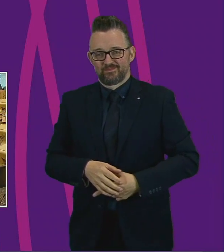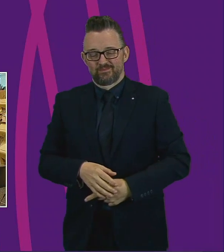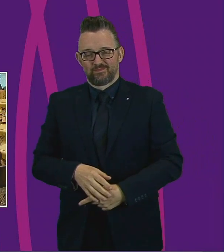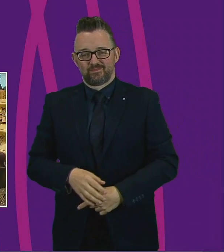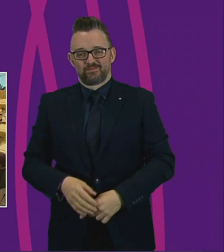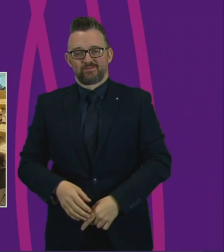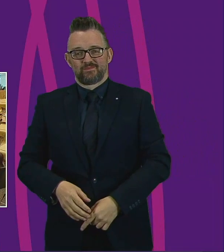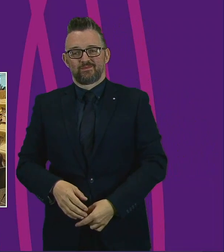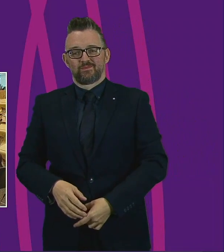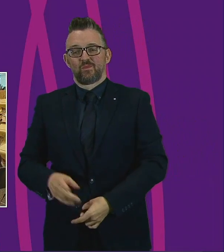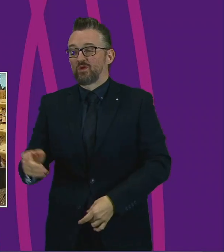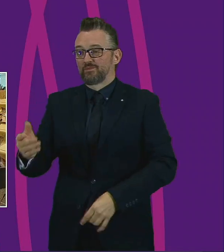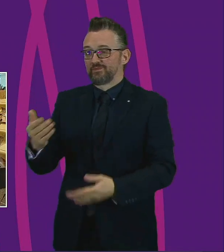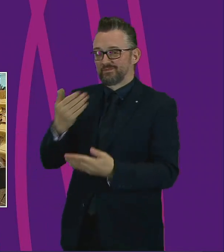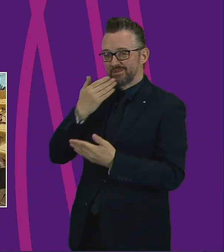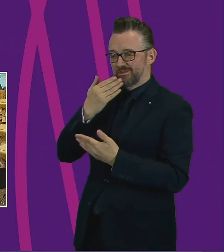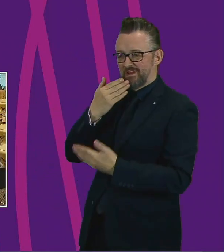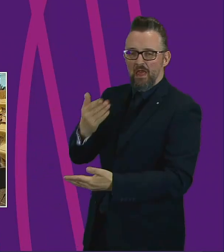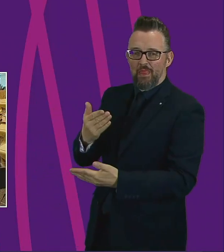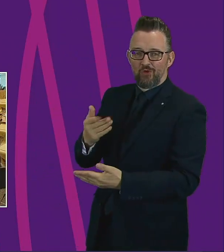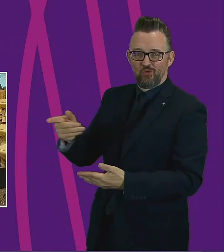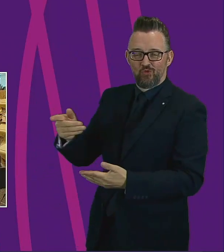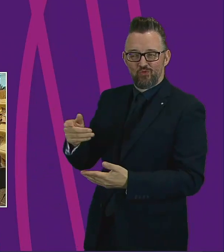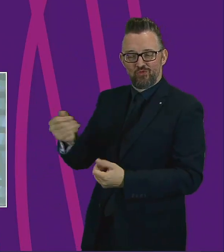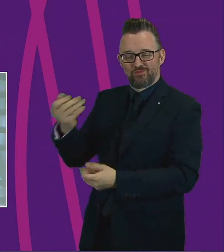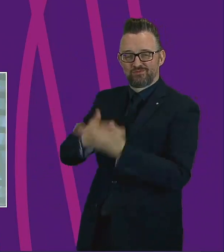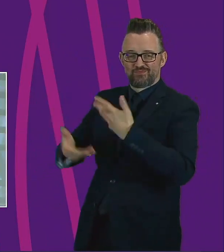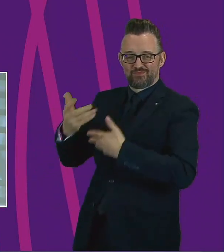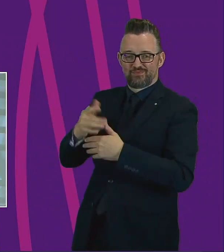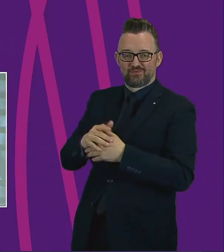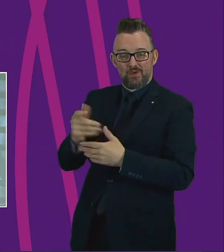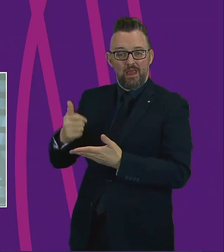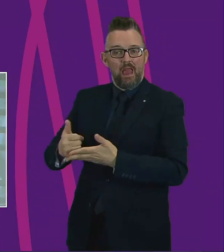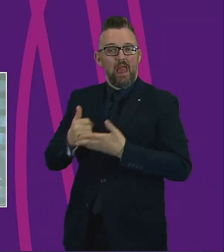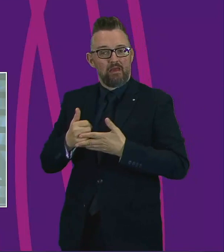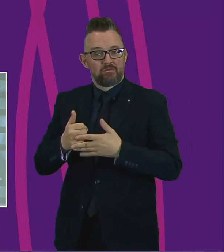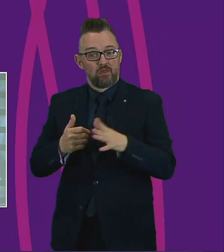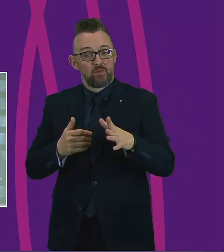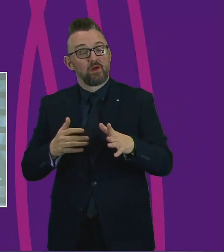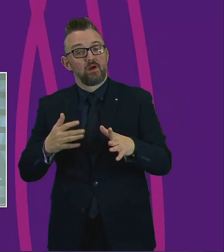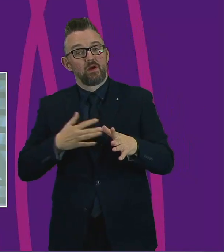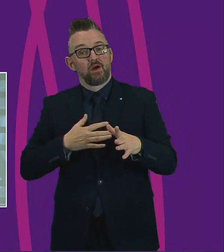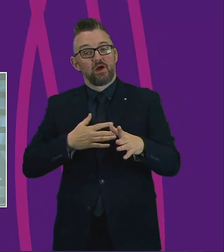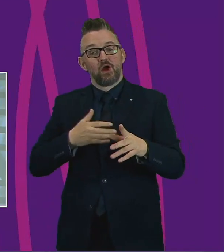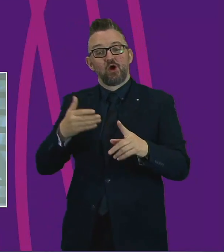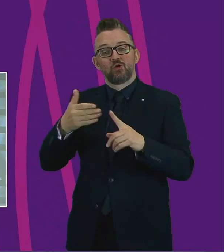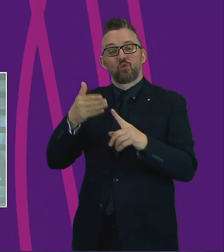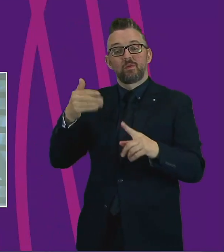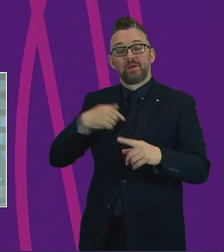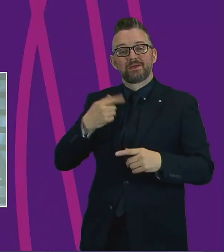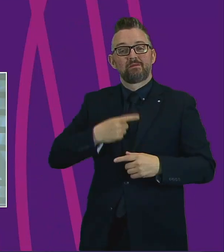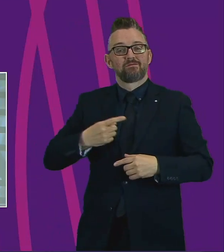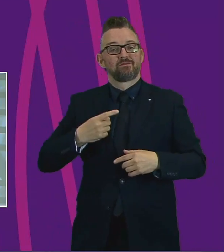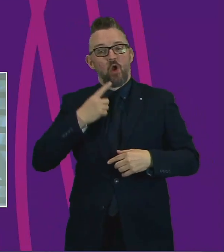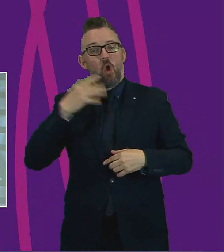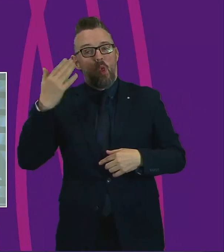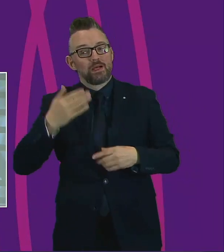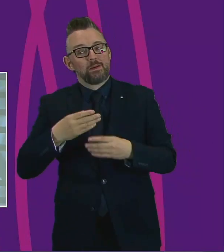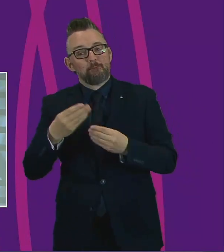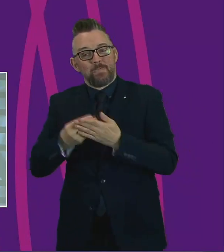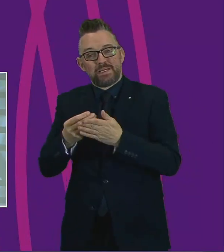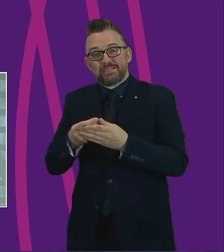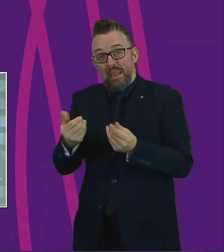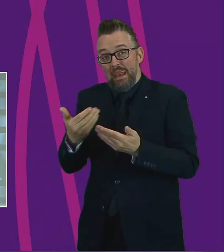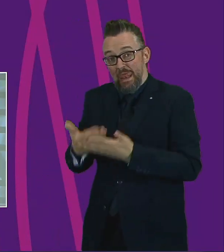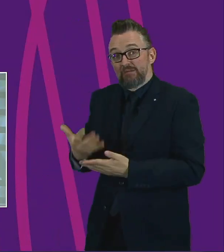Ms Ewing, please. thank you. I thank the Cabinet Secretary for that intervention, which is very helpful, although I do note as a lawyer that there's still some money left. So we'll be